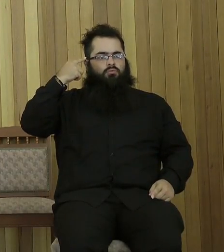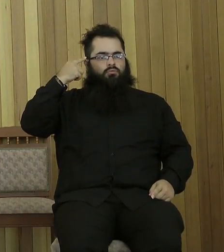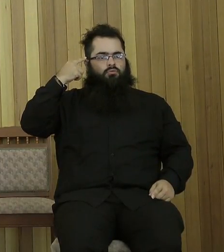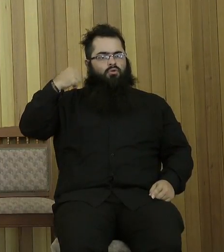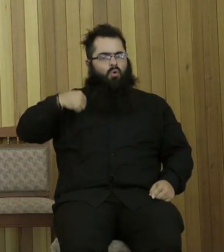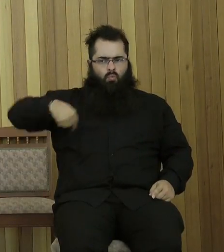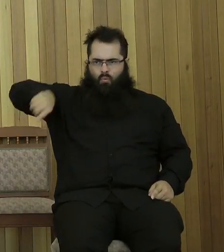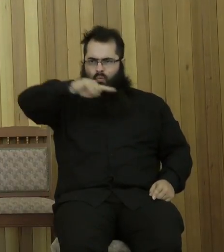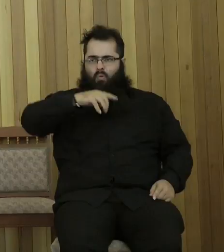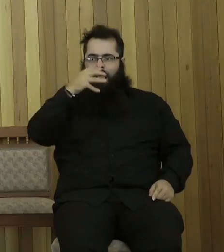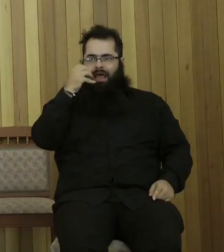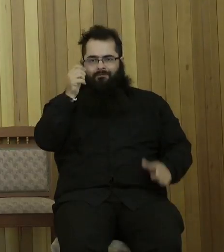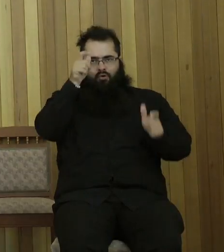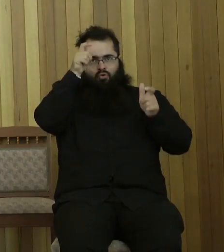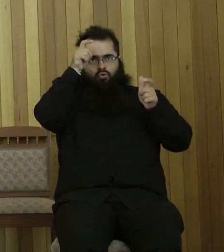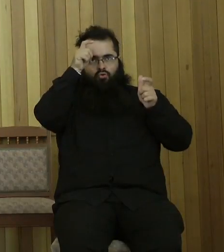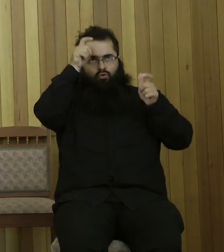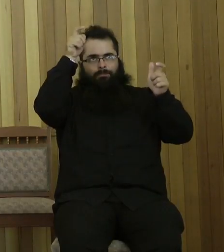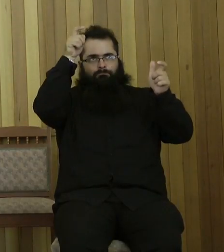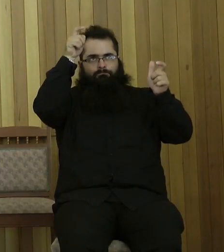God and it's out there.